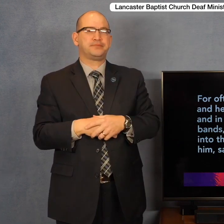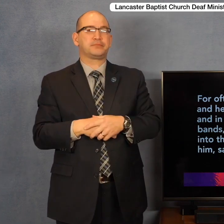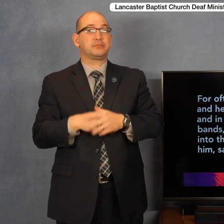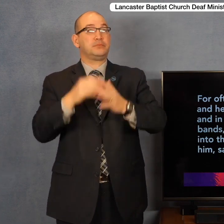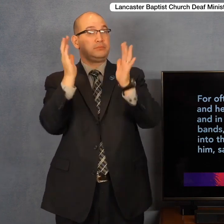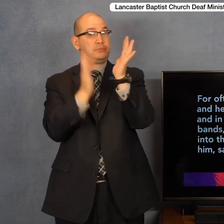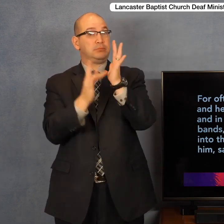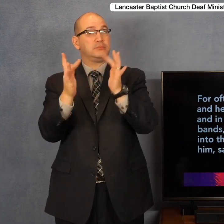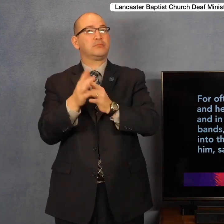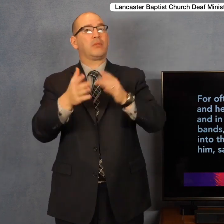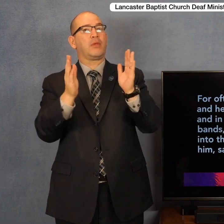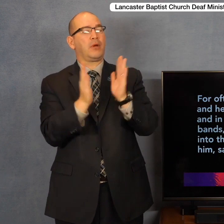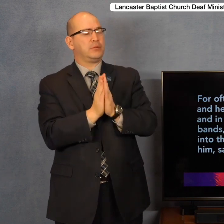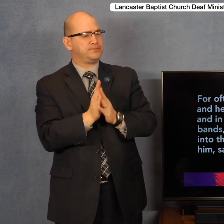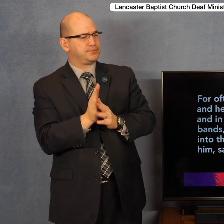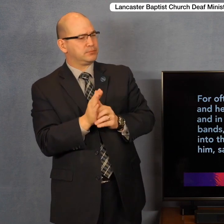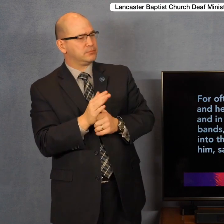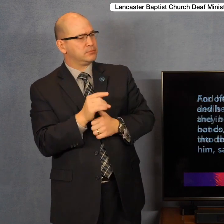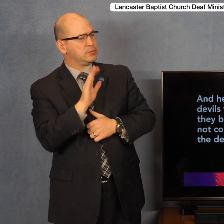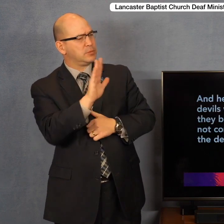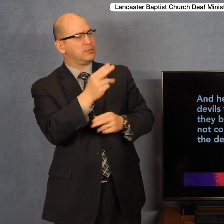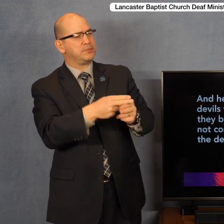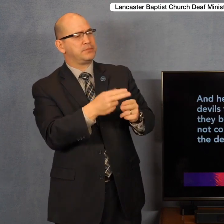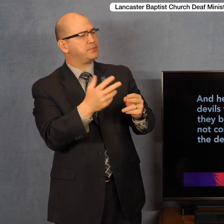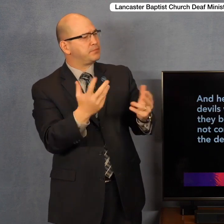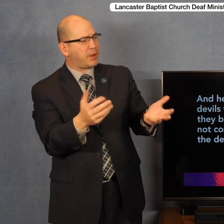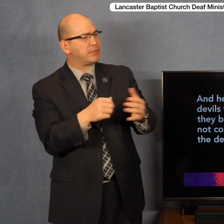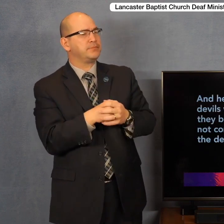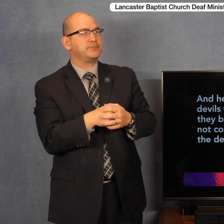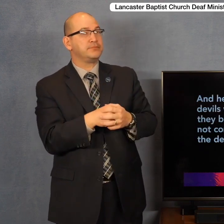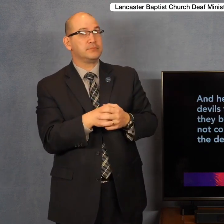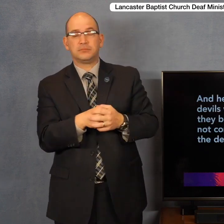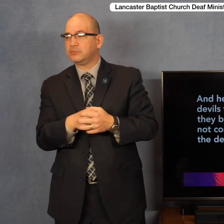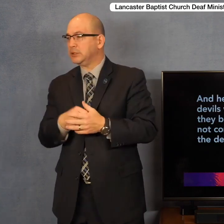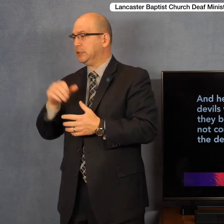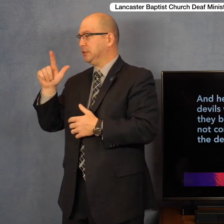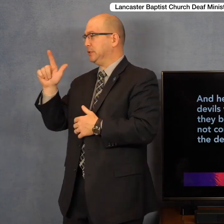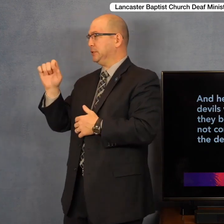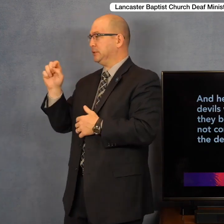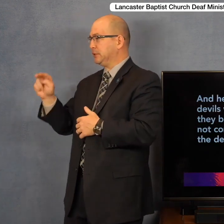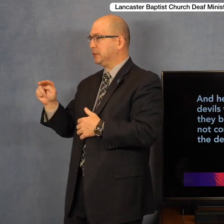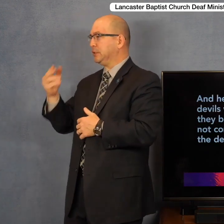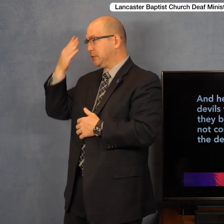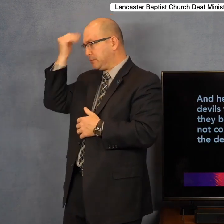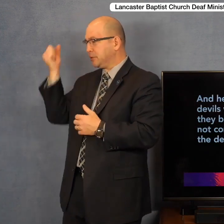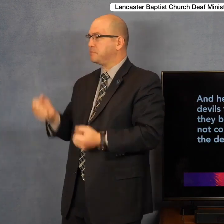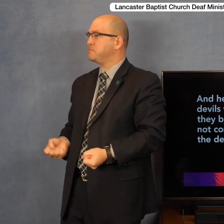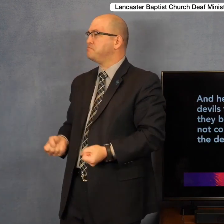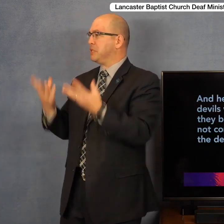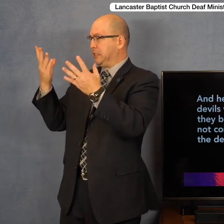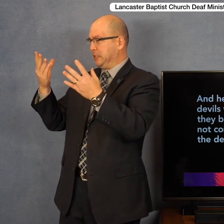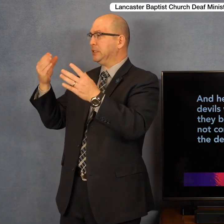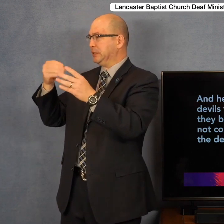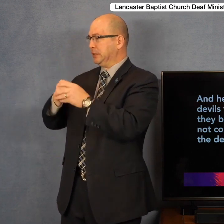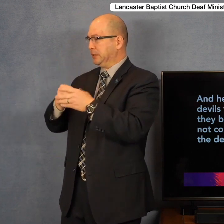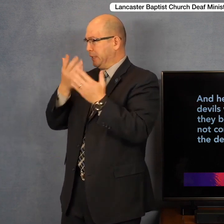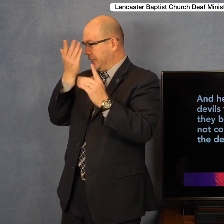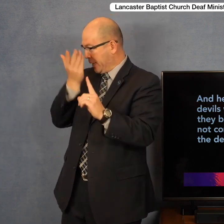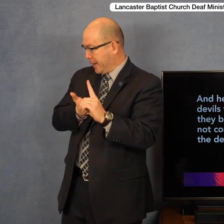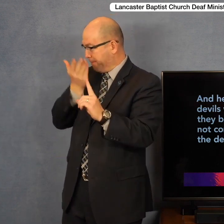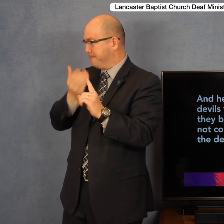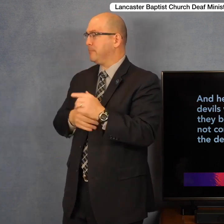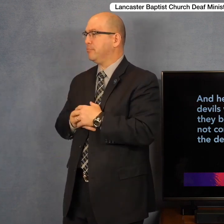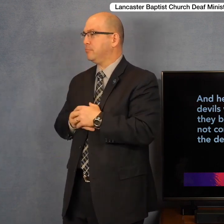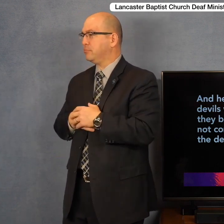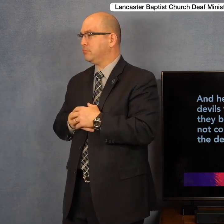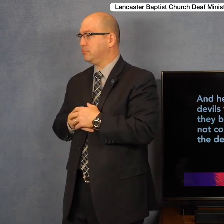And Jesus asked him, saying, What is thy name? And he said, Legion, because many devils were entered into him. And they